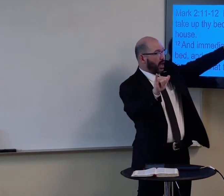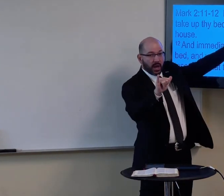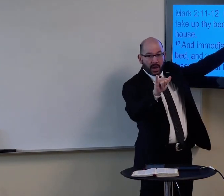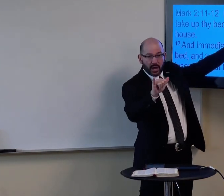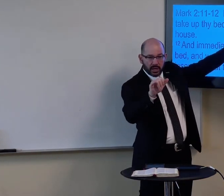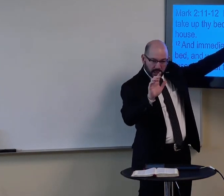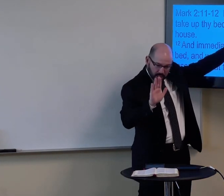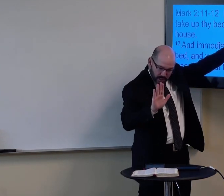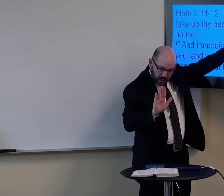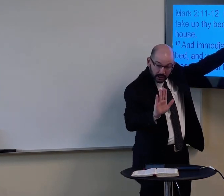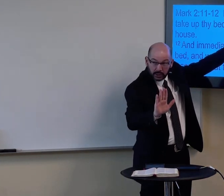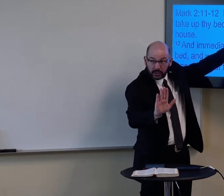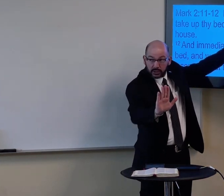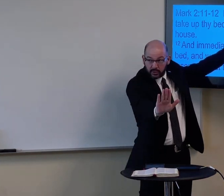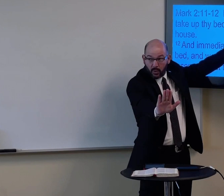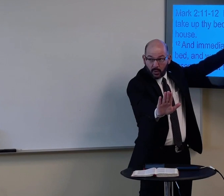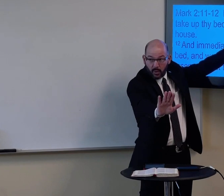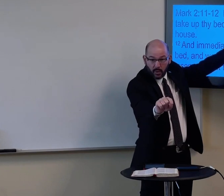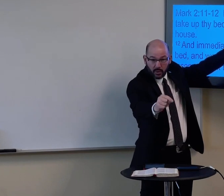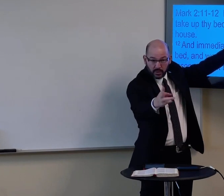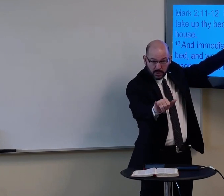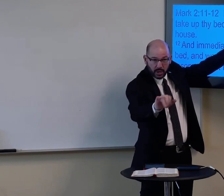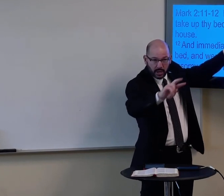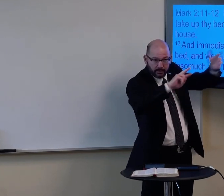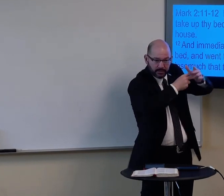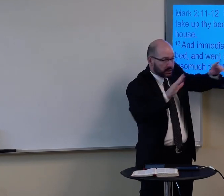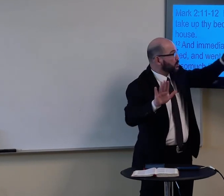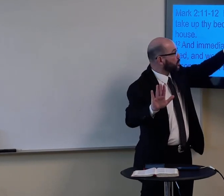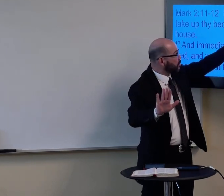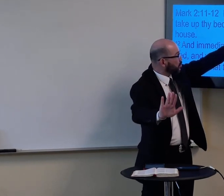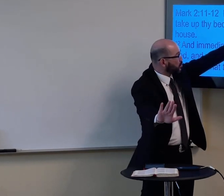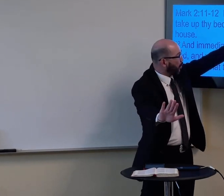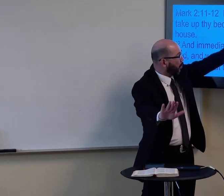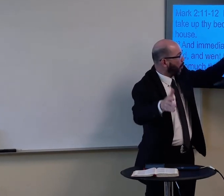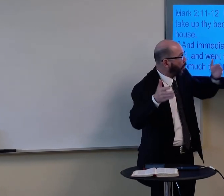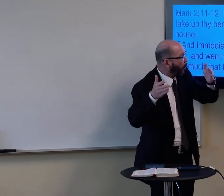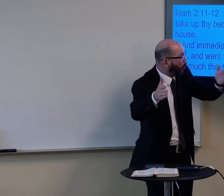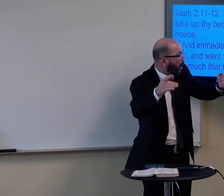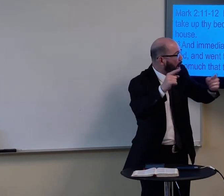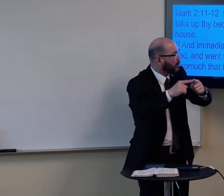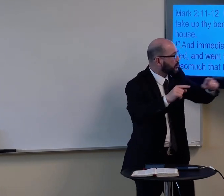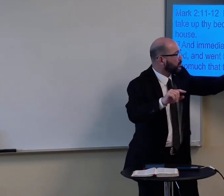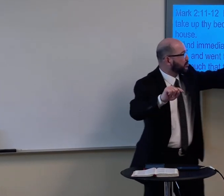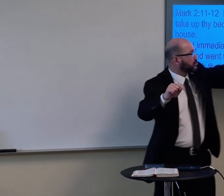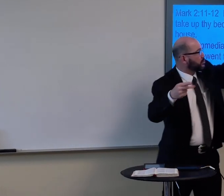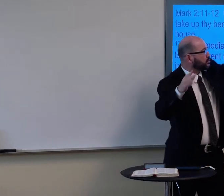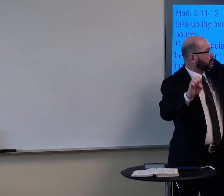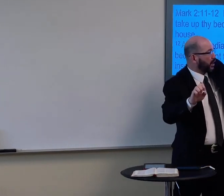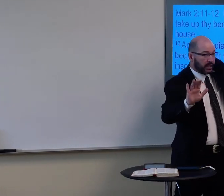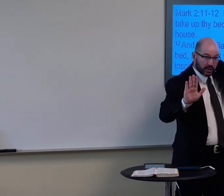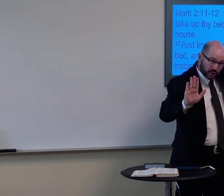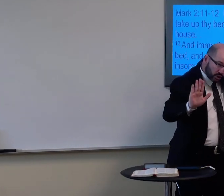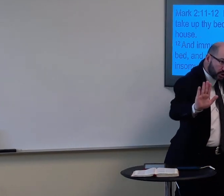into thine